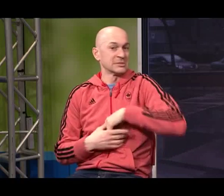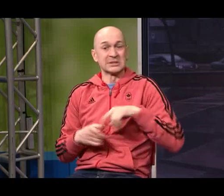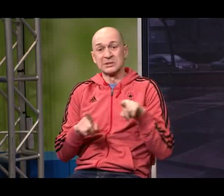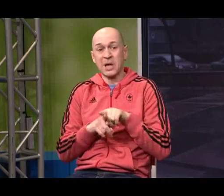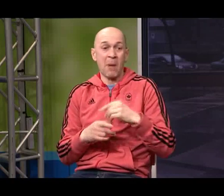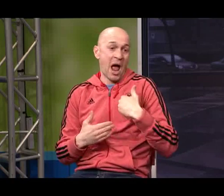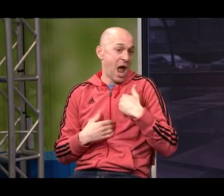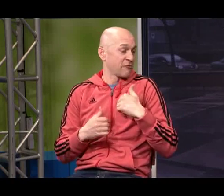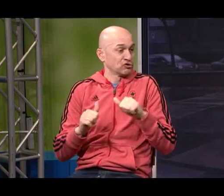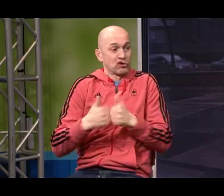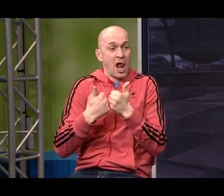a way that's consistent